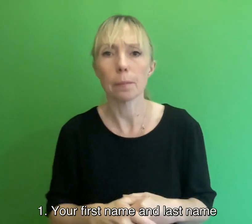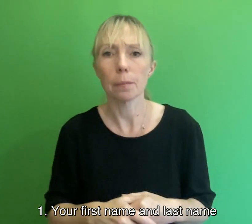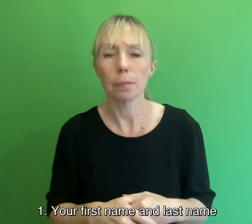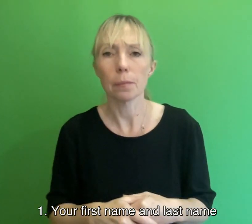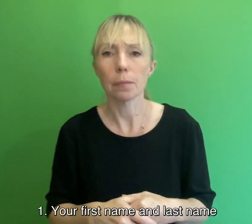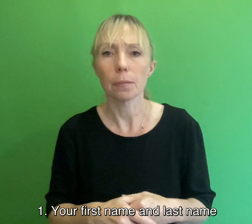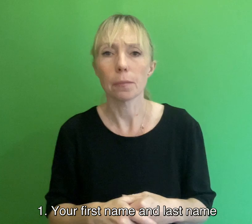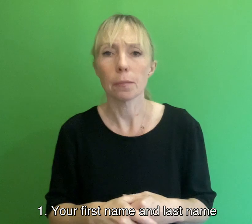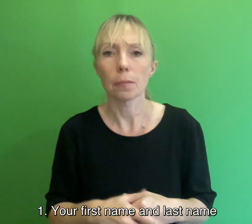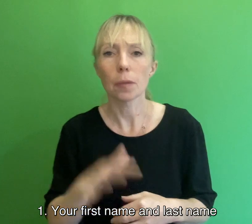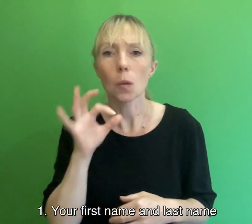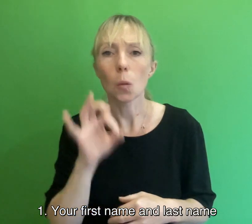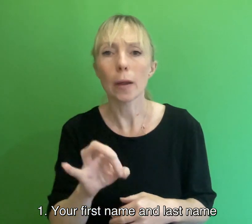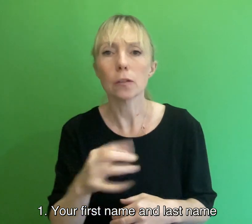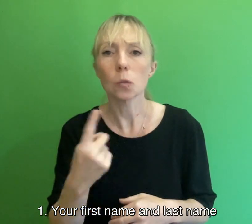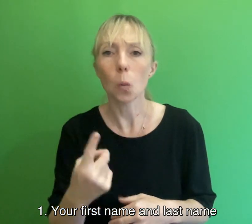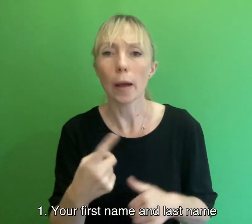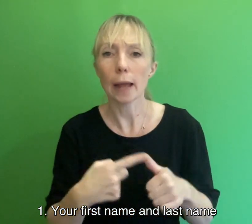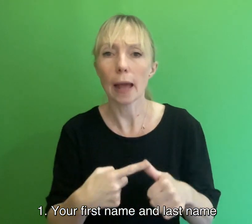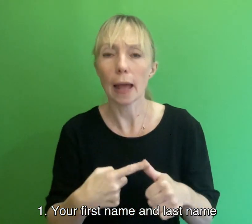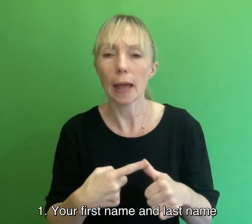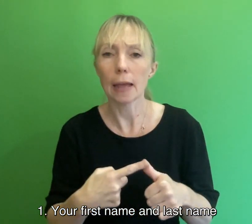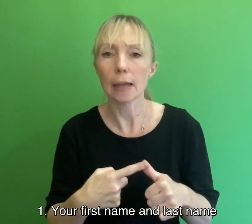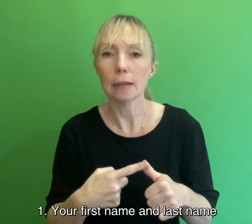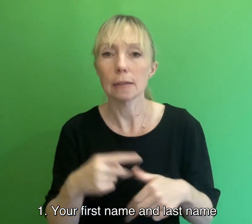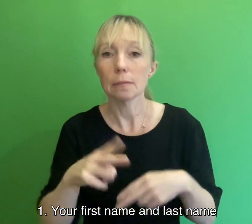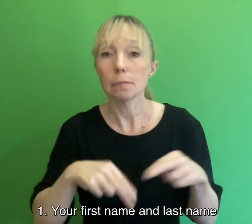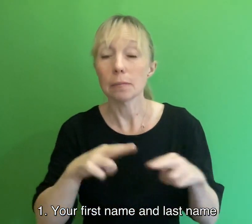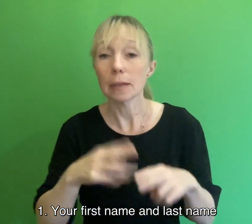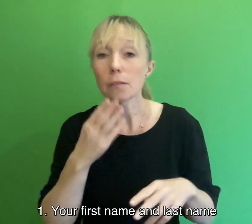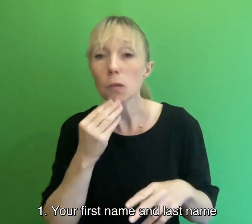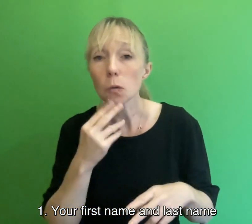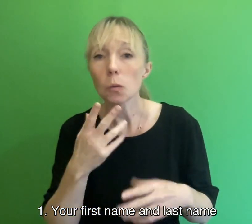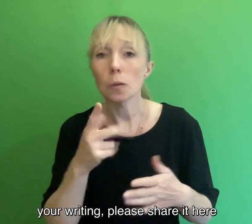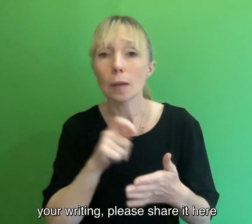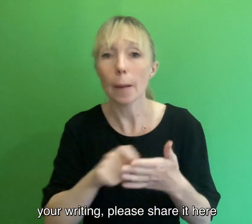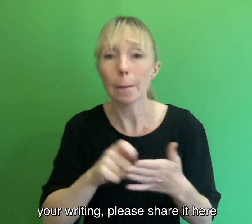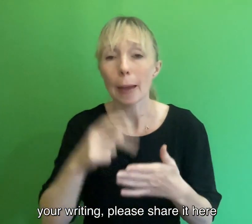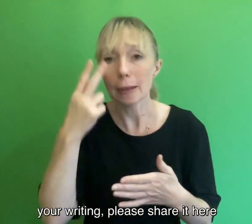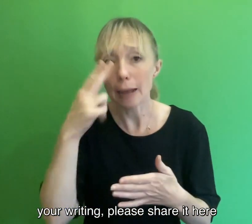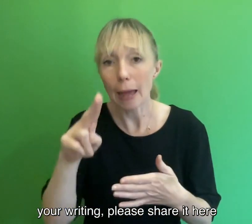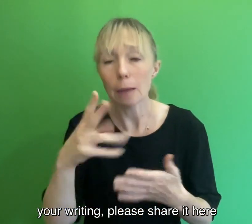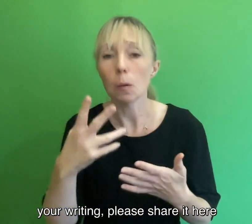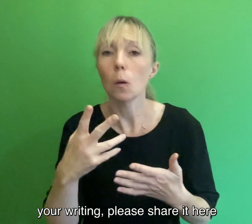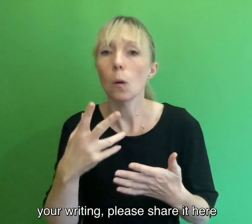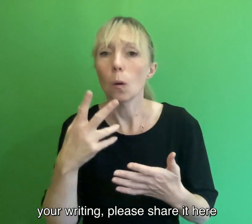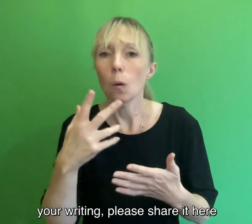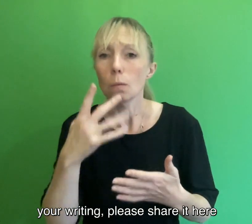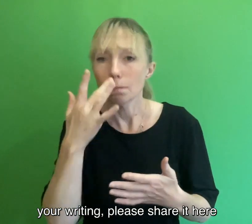Question 1A If you use a pen name or pseudonym for your writing, please share it here.